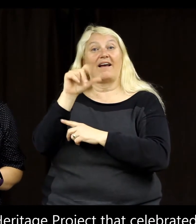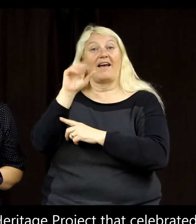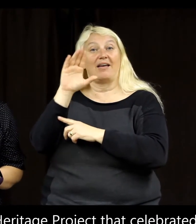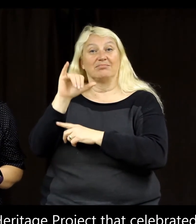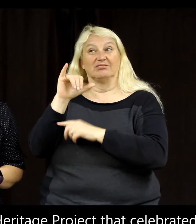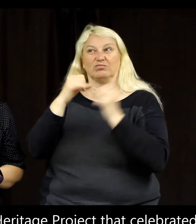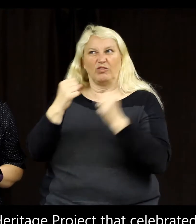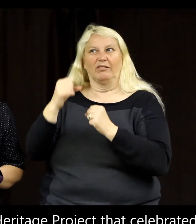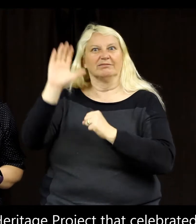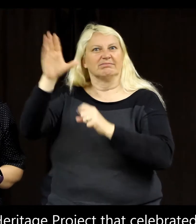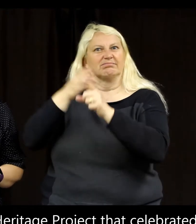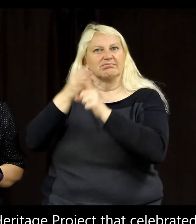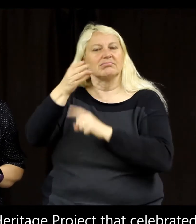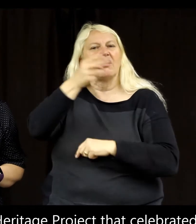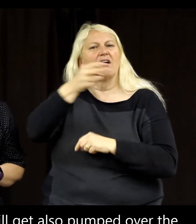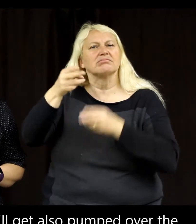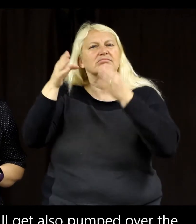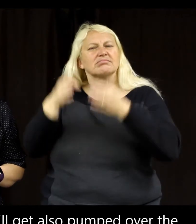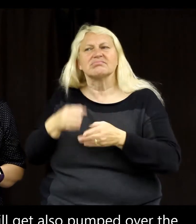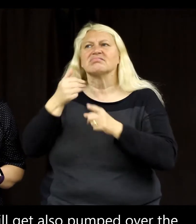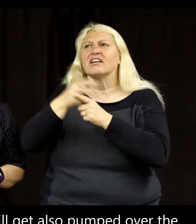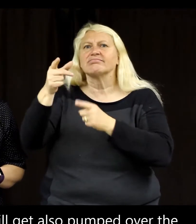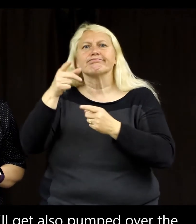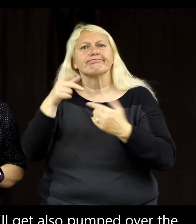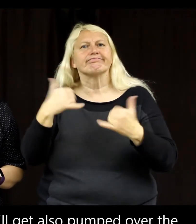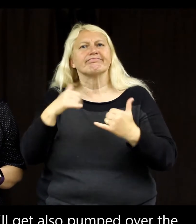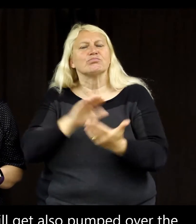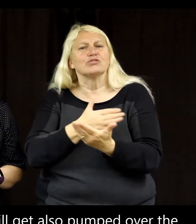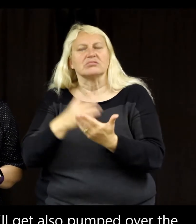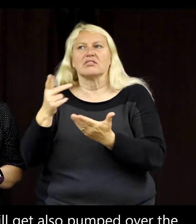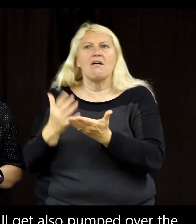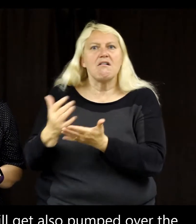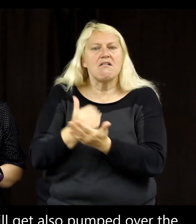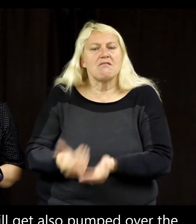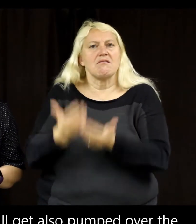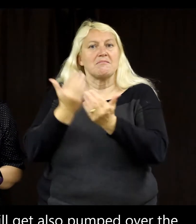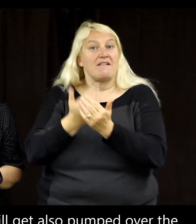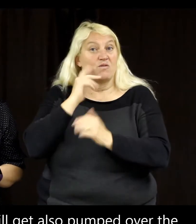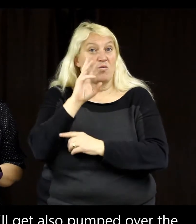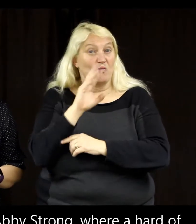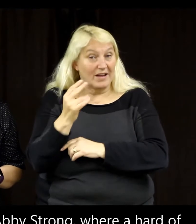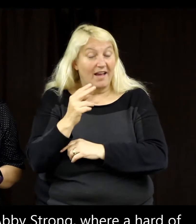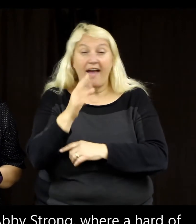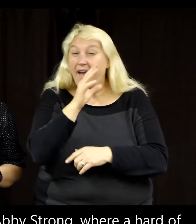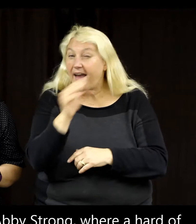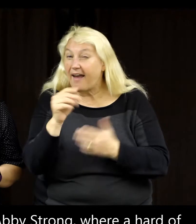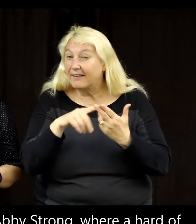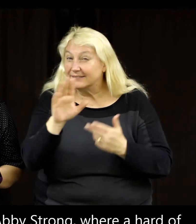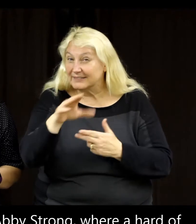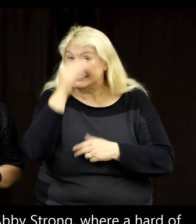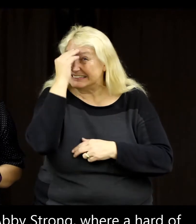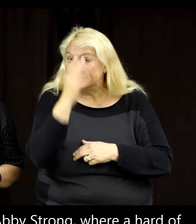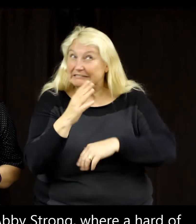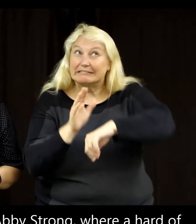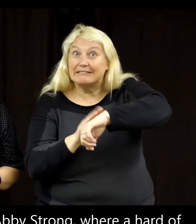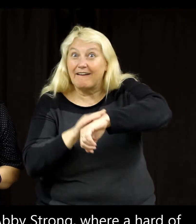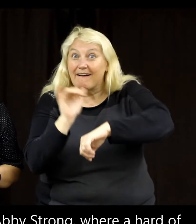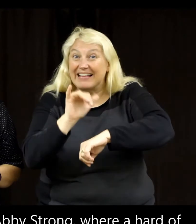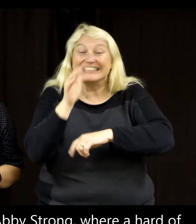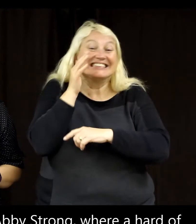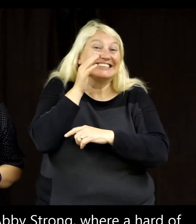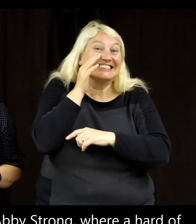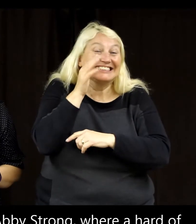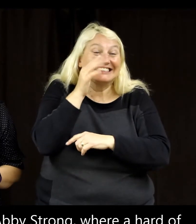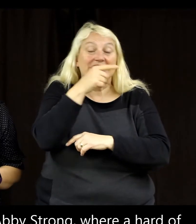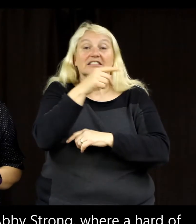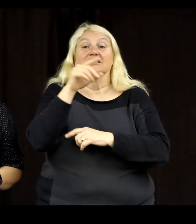student in Abbotsford put on a musical event to raise funds for WID. And don't forget to sign up for our Scotiabank Vancouver